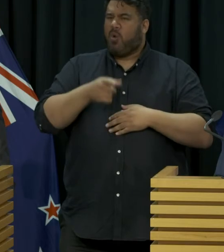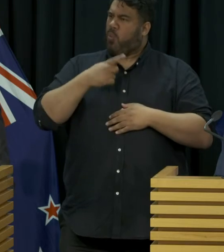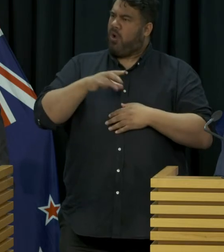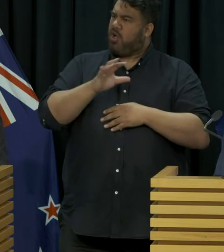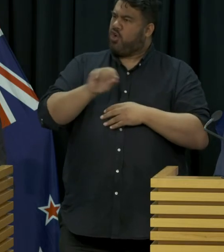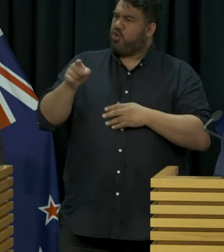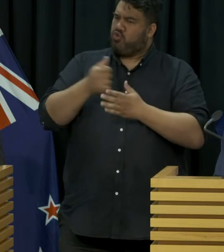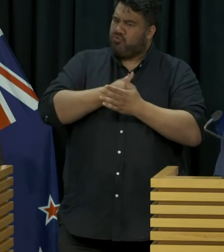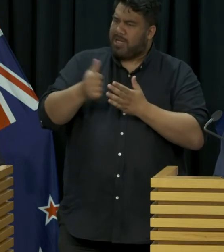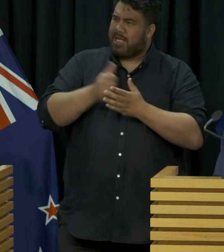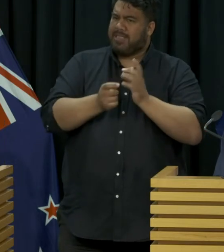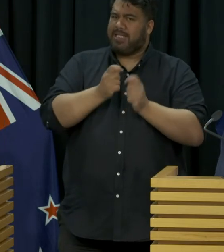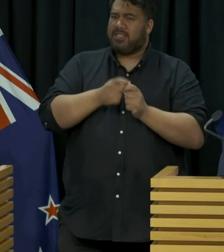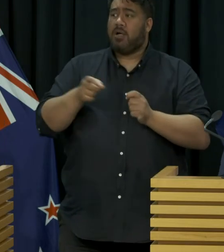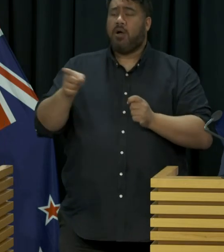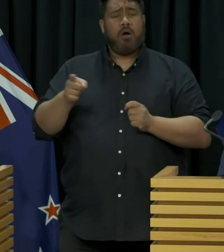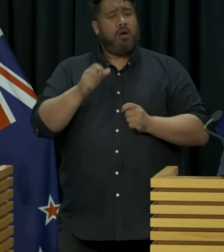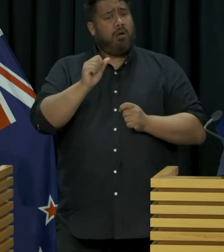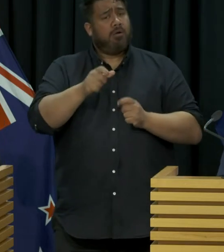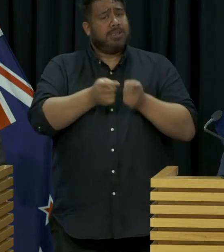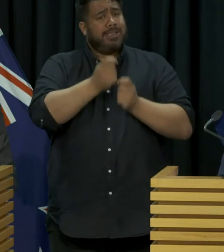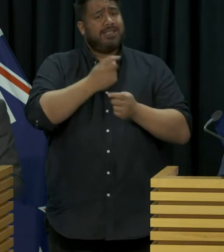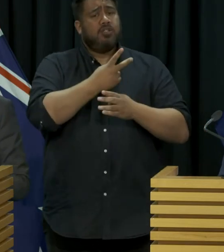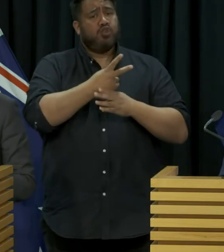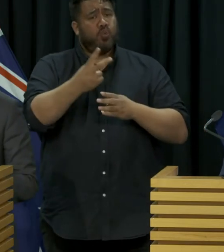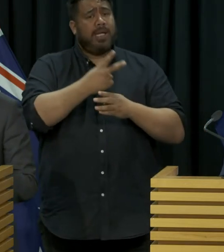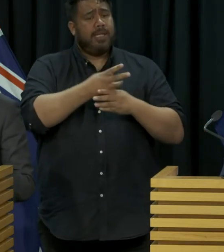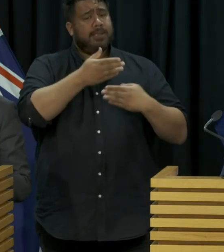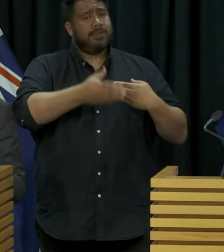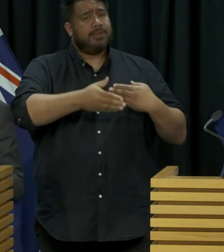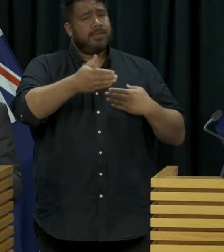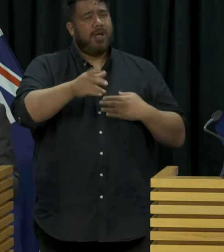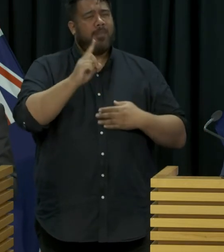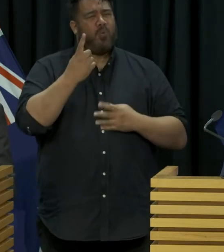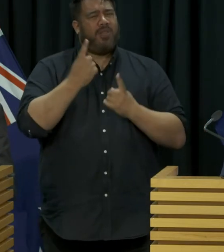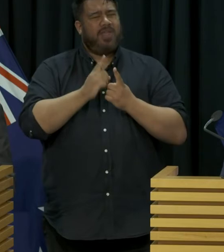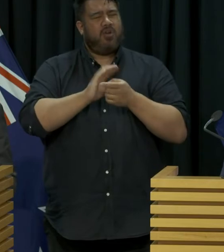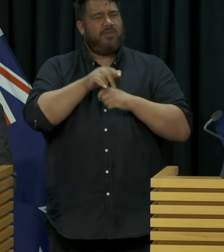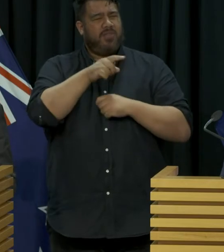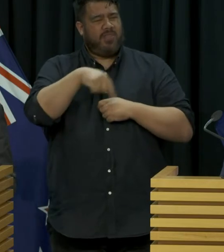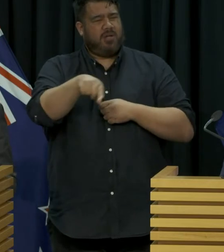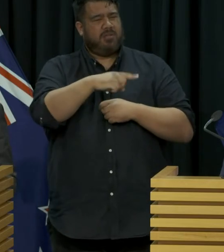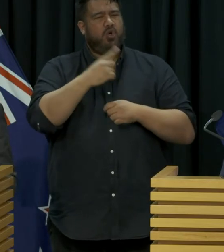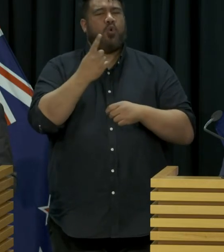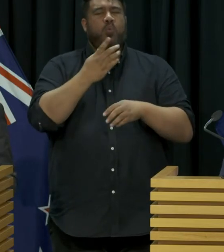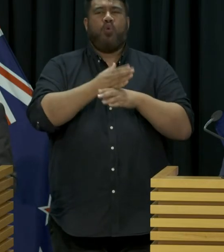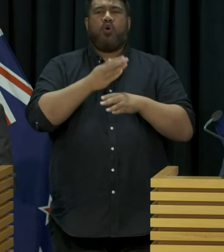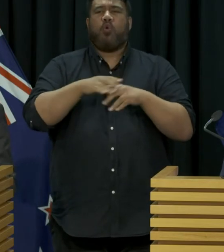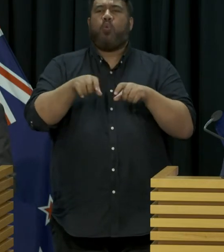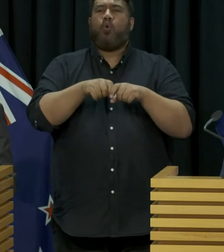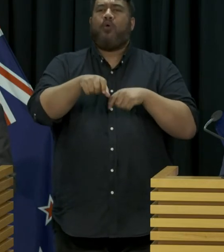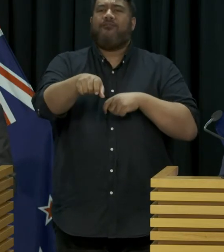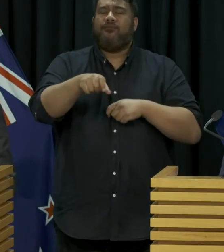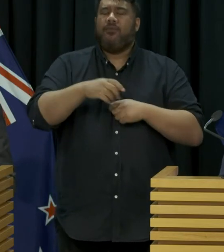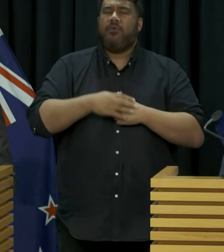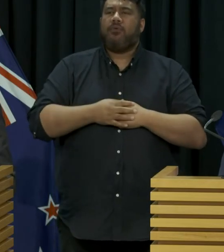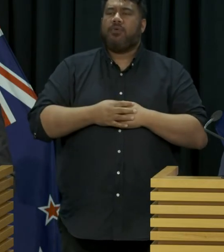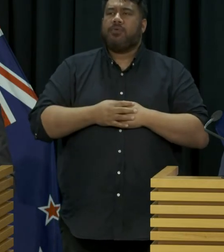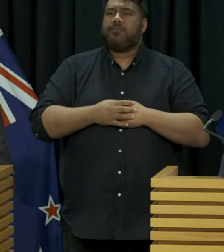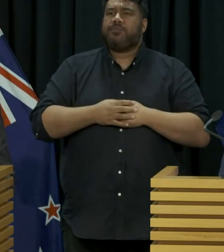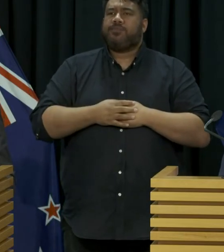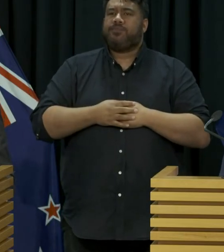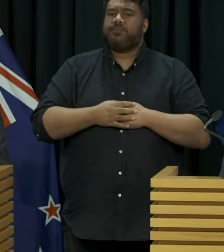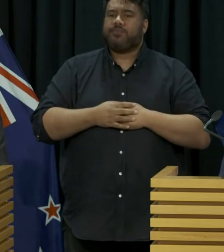those high risk port workers. I do just want to say a word about port workers. What we've seen is the number of port workers being tested